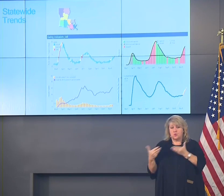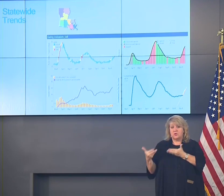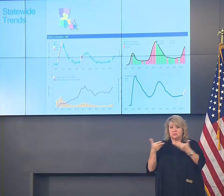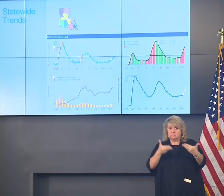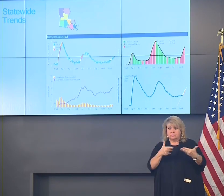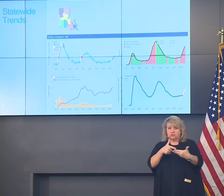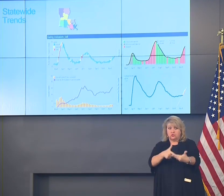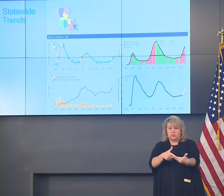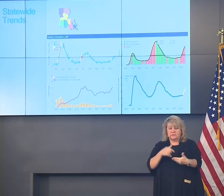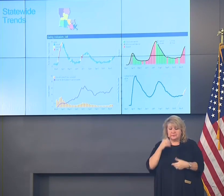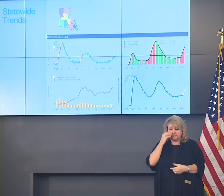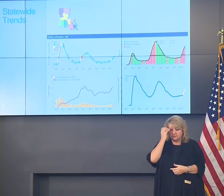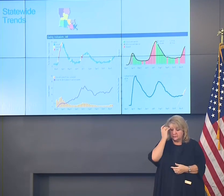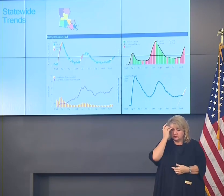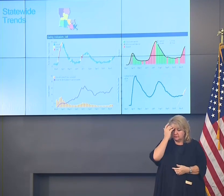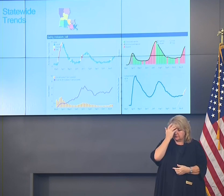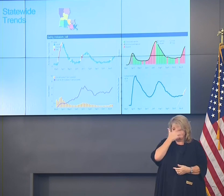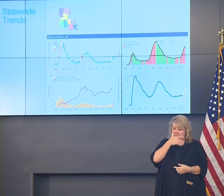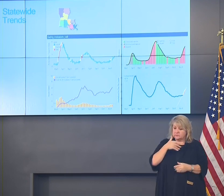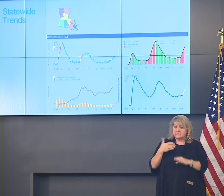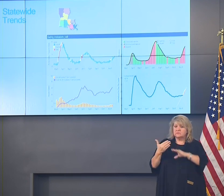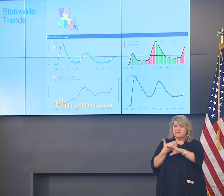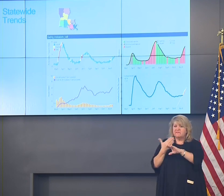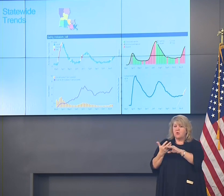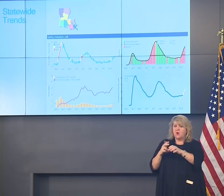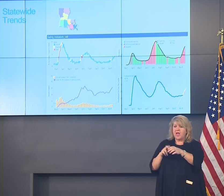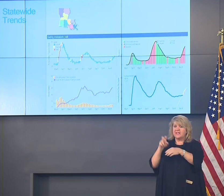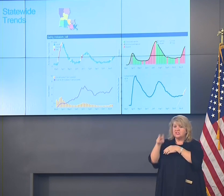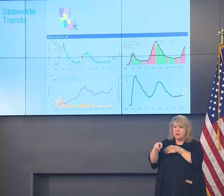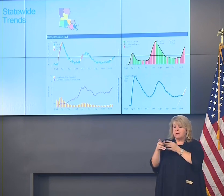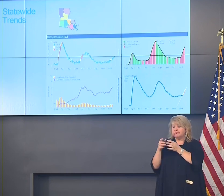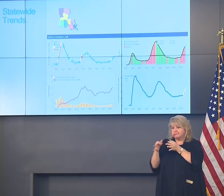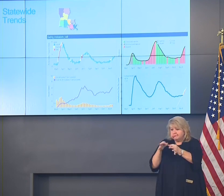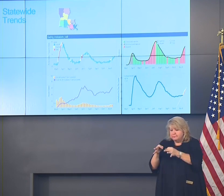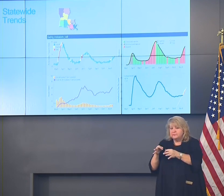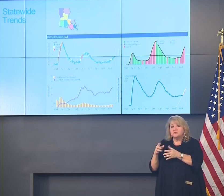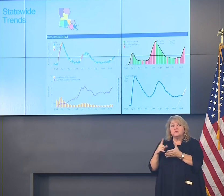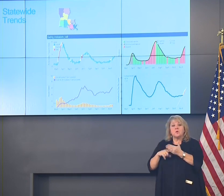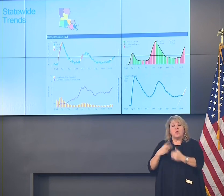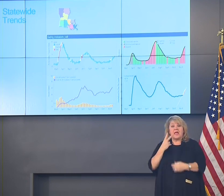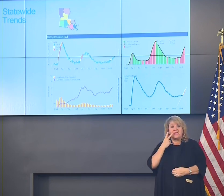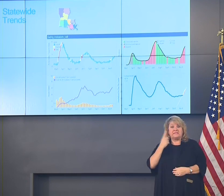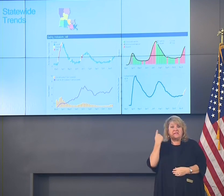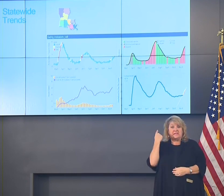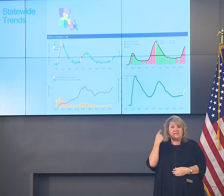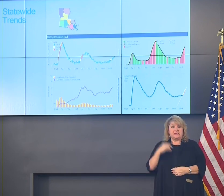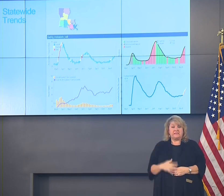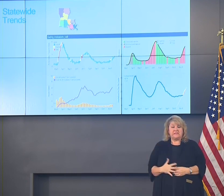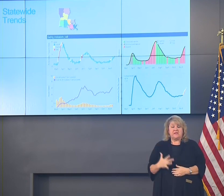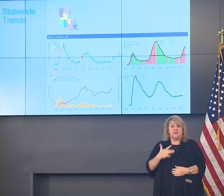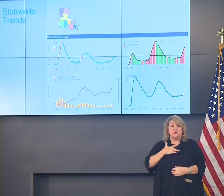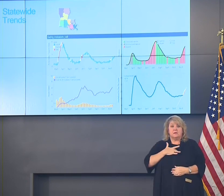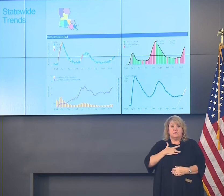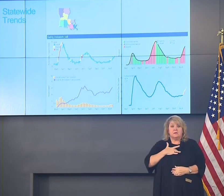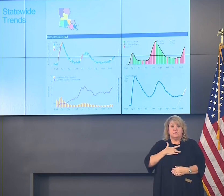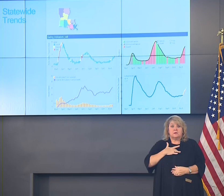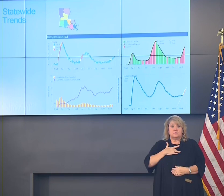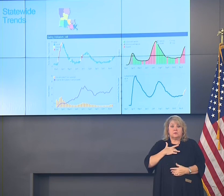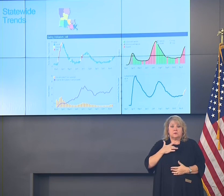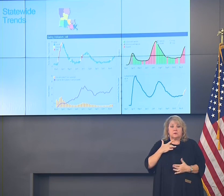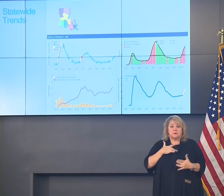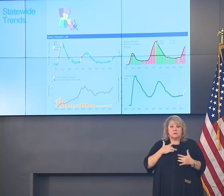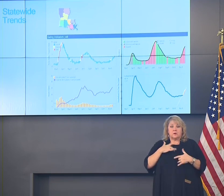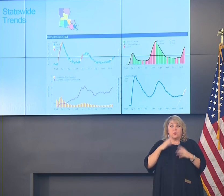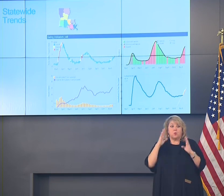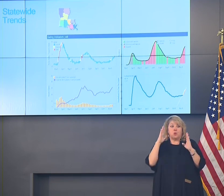And I'll just let you know before we get going what we're seeing now is as concerning as it has ever been. There is no